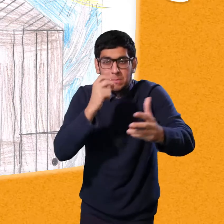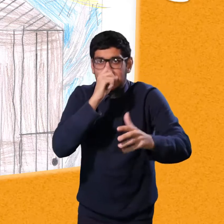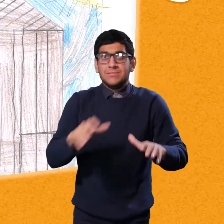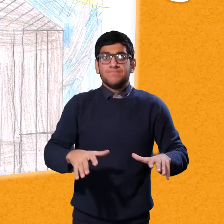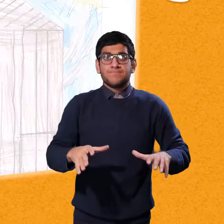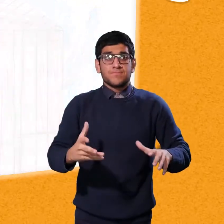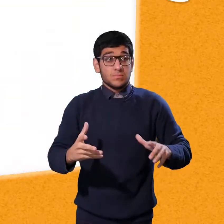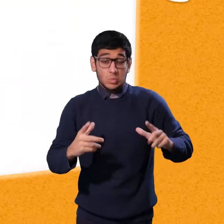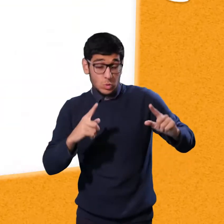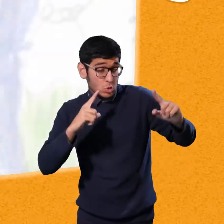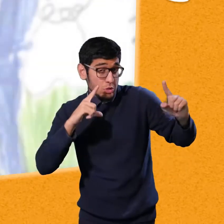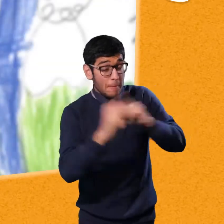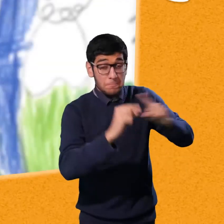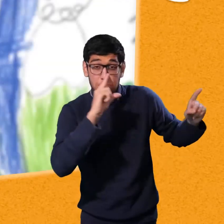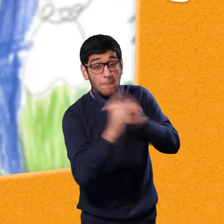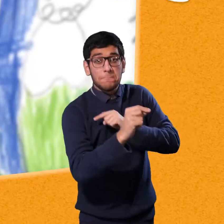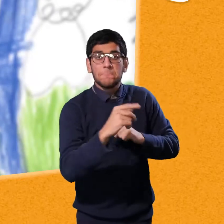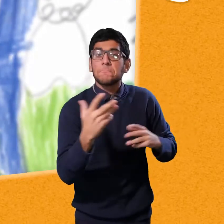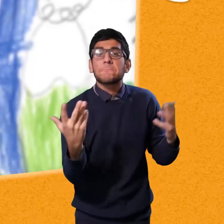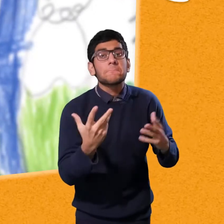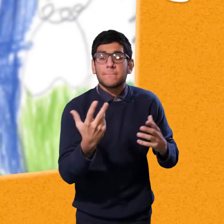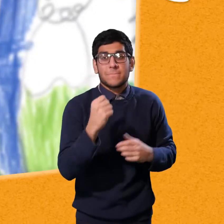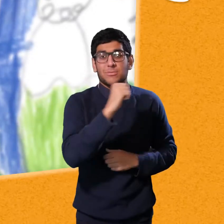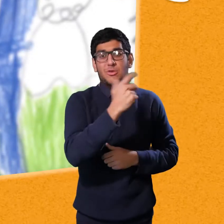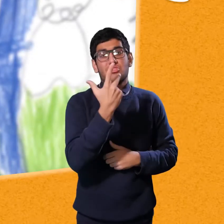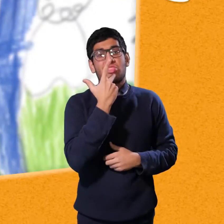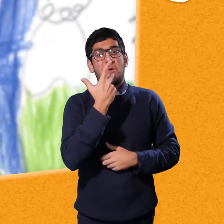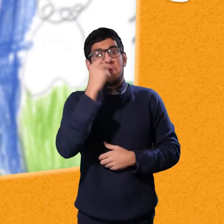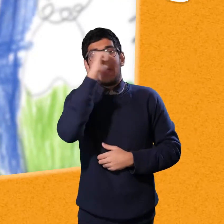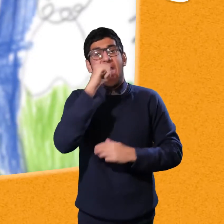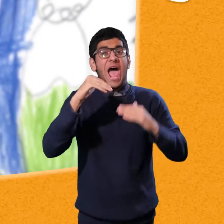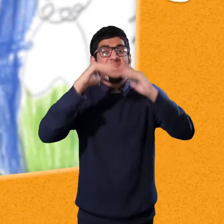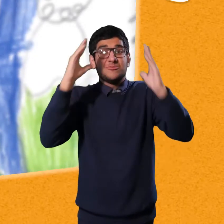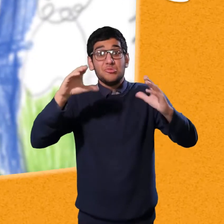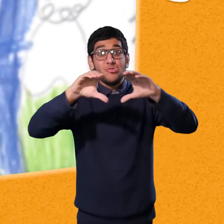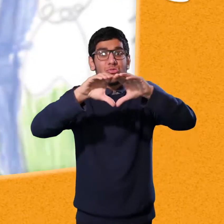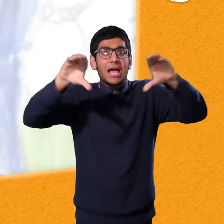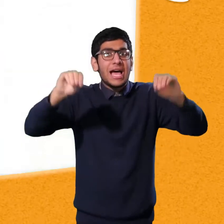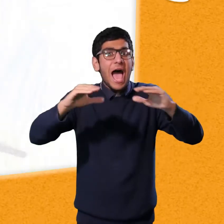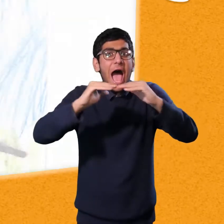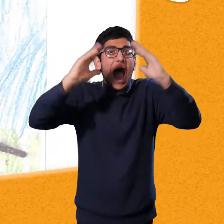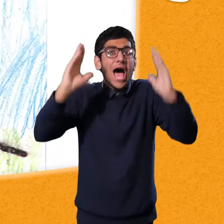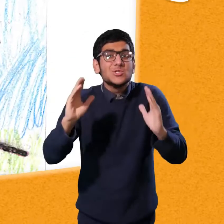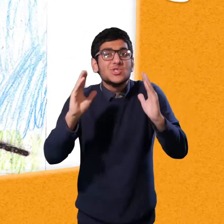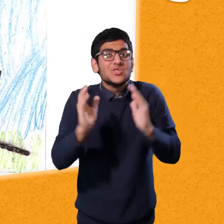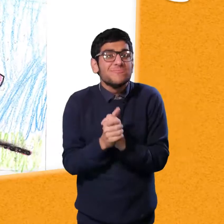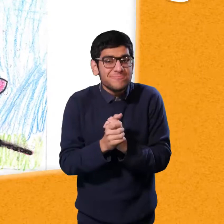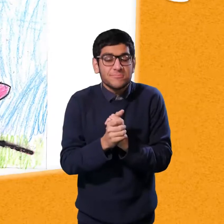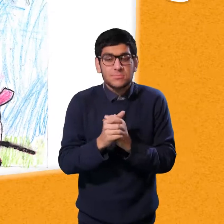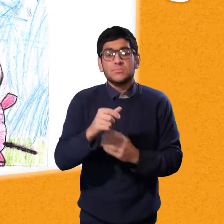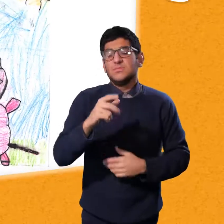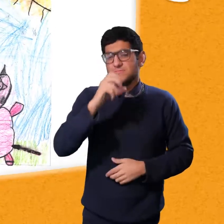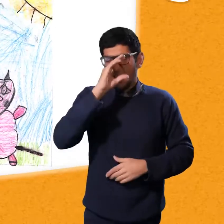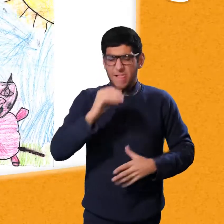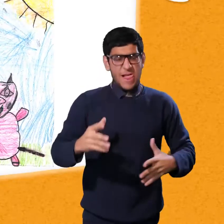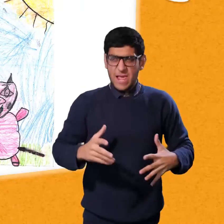house down. And the second little pig had to run as fast as he could to the third little pig's house, made of bricks.